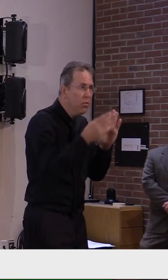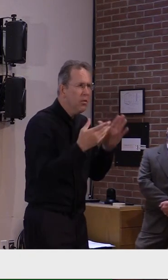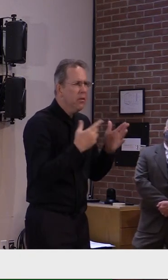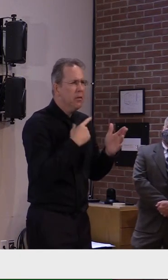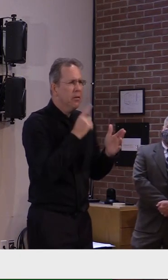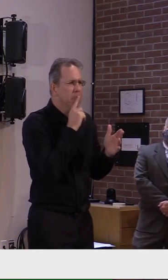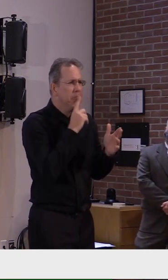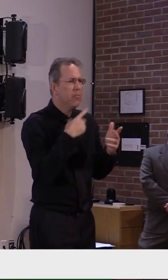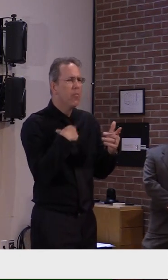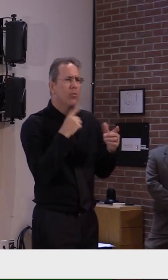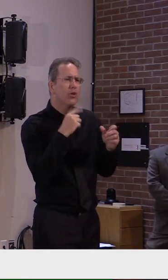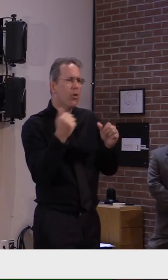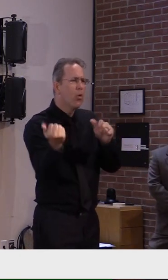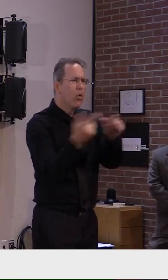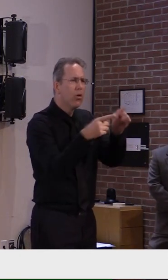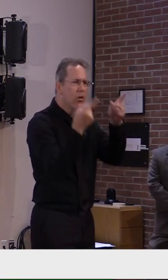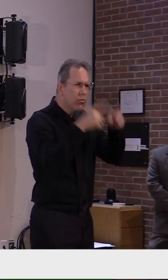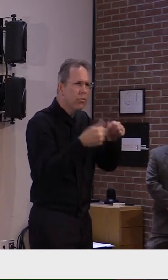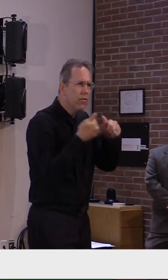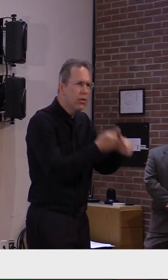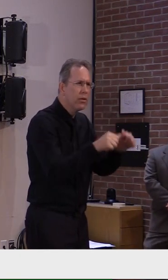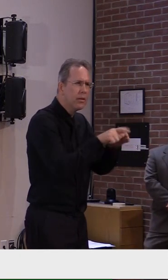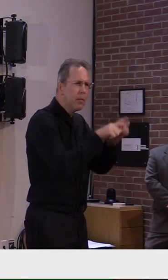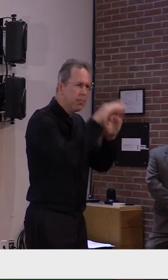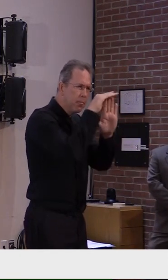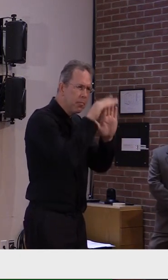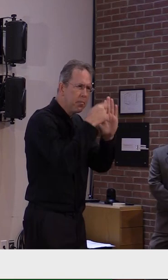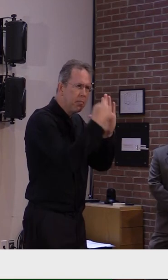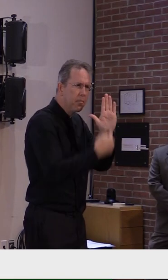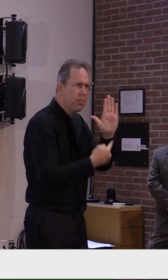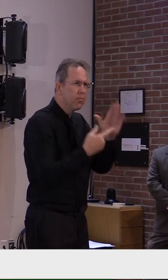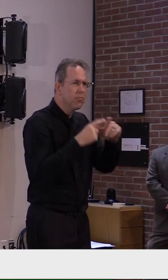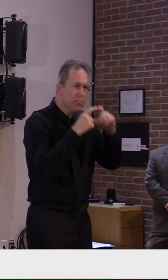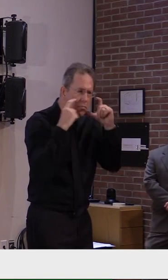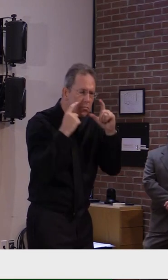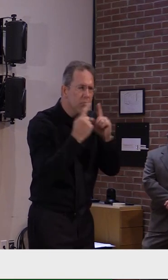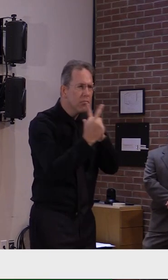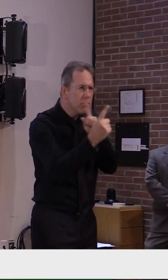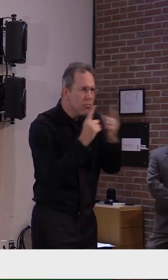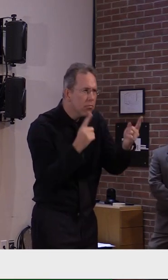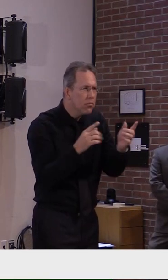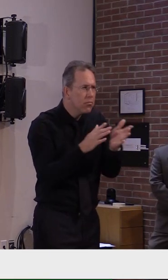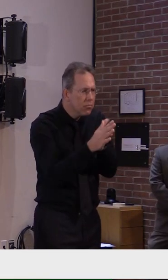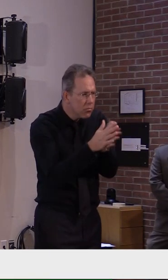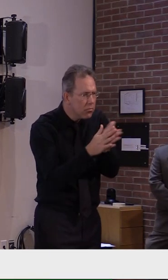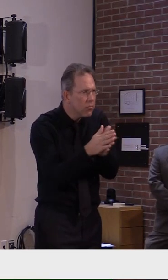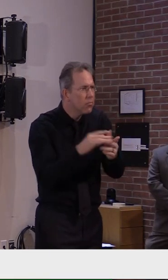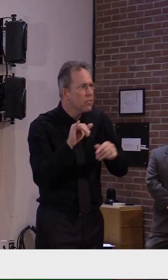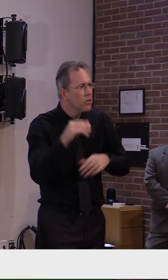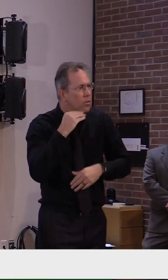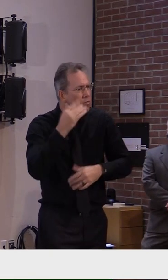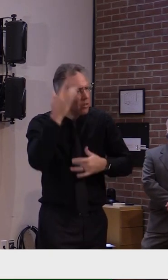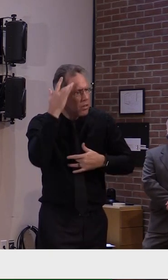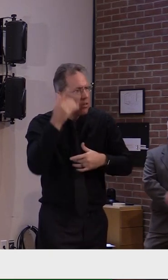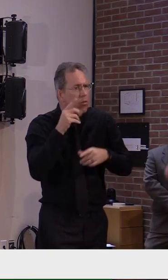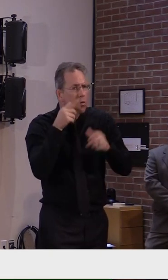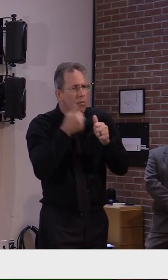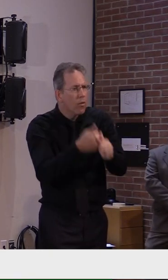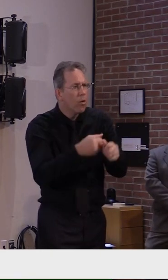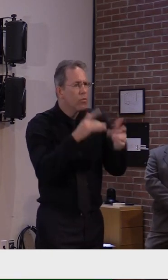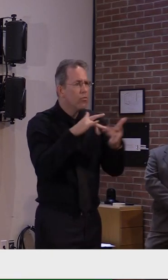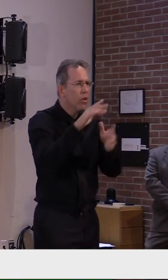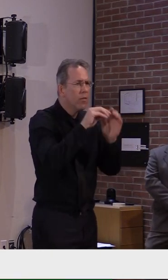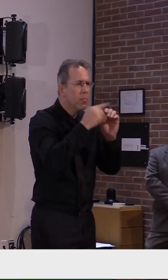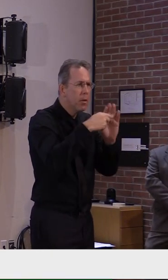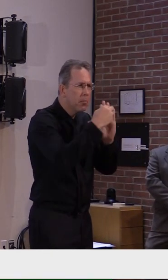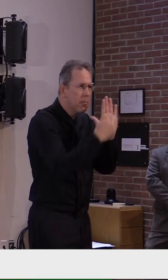by, uh, communities. We gave them that authority, uh, Burlington took advantage of it early on, uh, and other communities could as